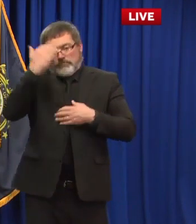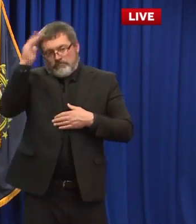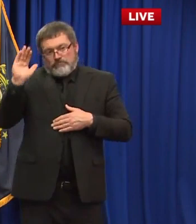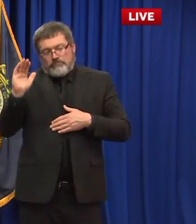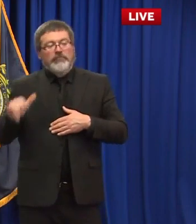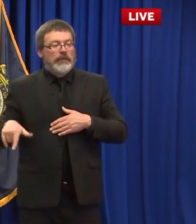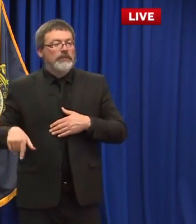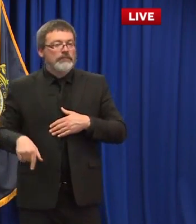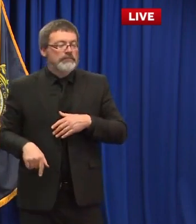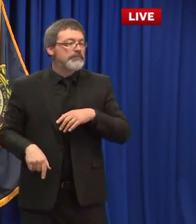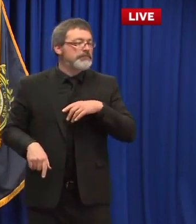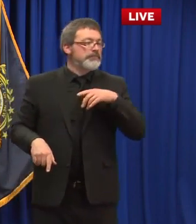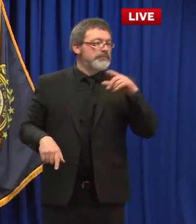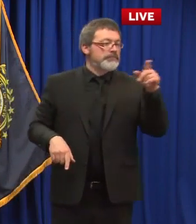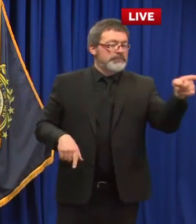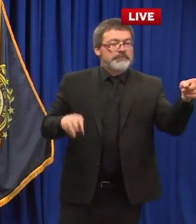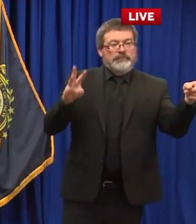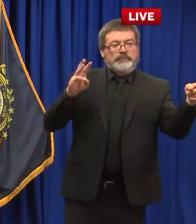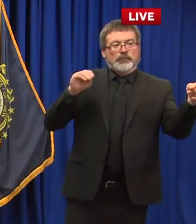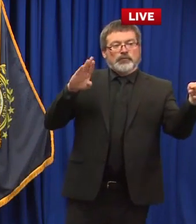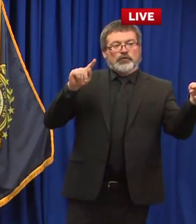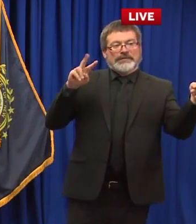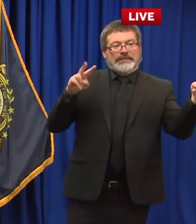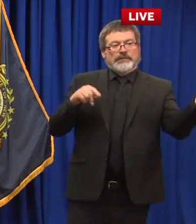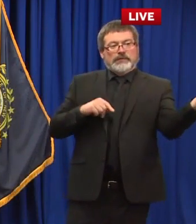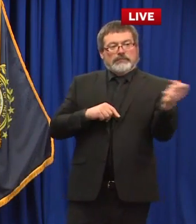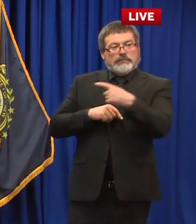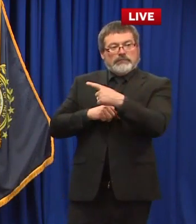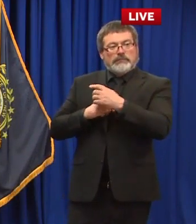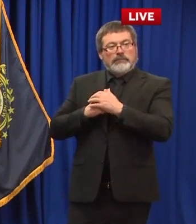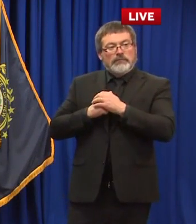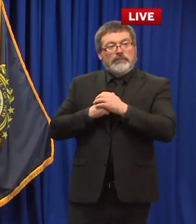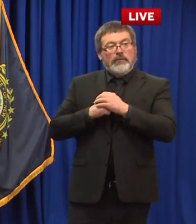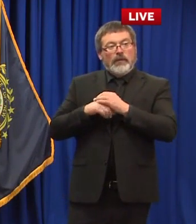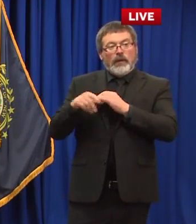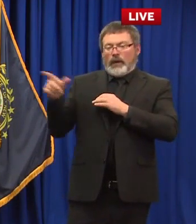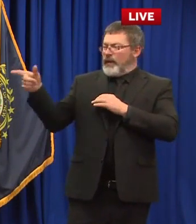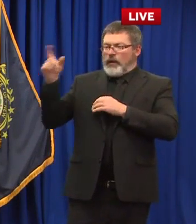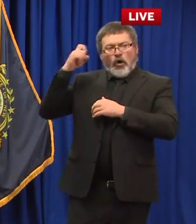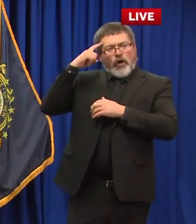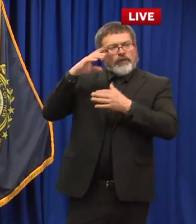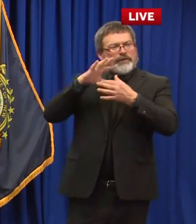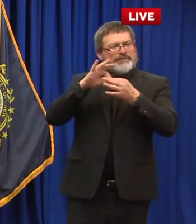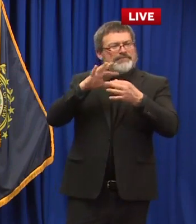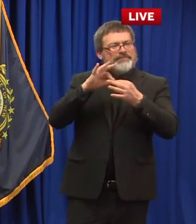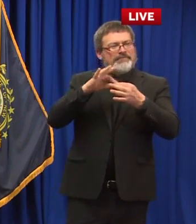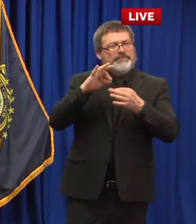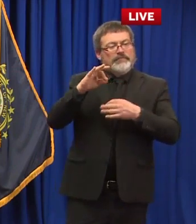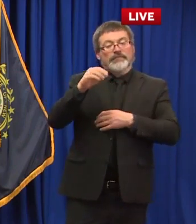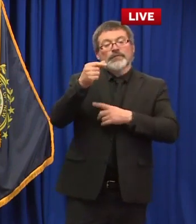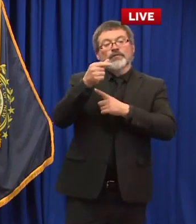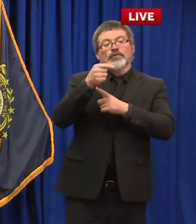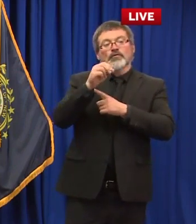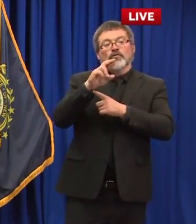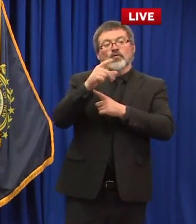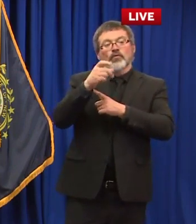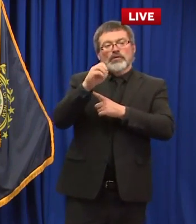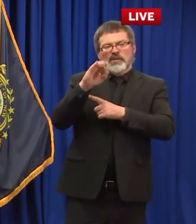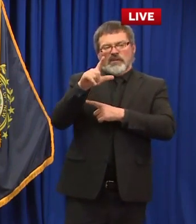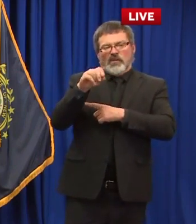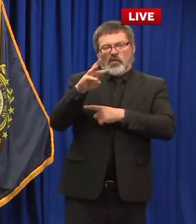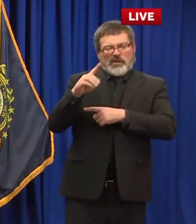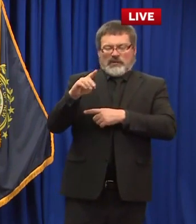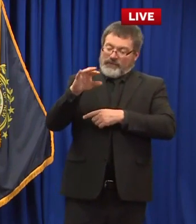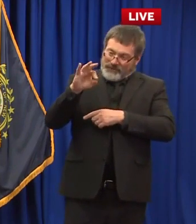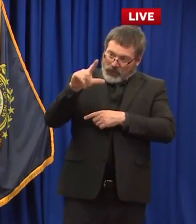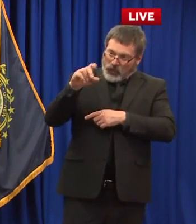where you stand on the george floyd protests there's a developing story out of manchester this afternoon the mayor and seven aldermen are calling on two other